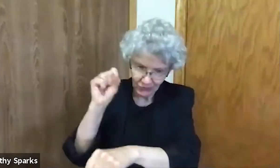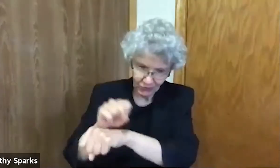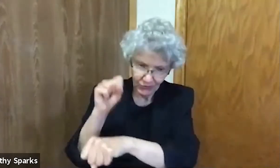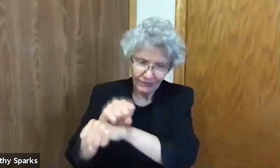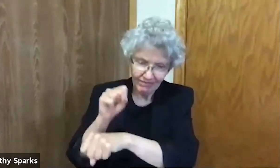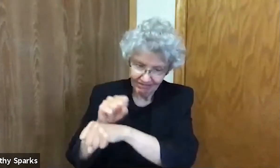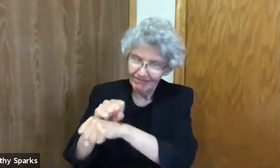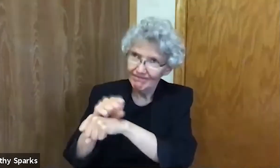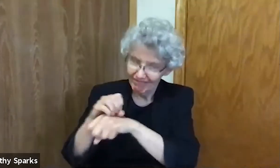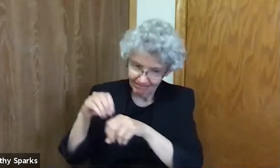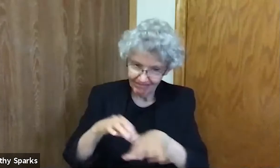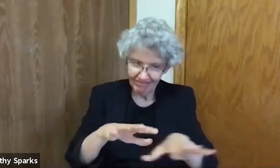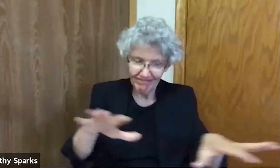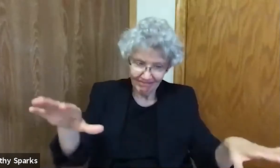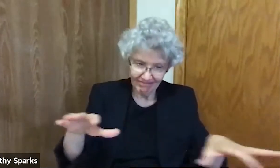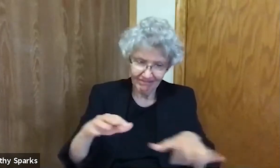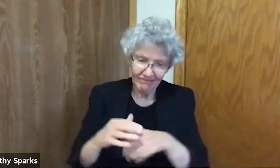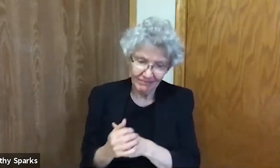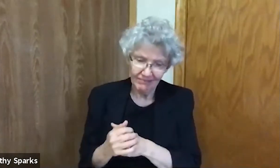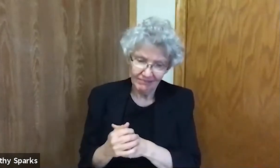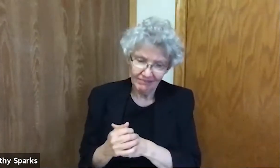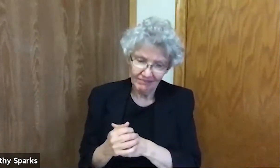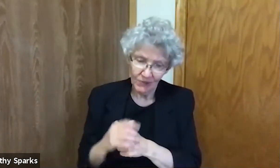we bring you our offering, the fruit of our labor.